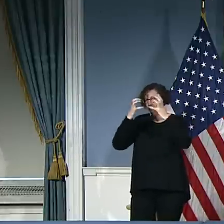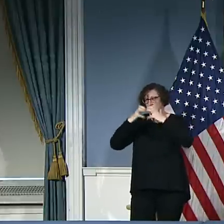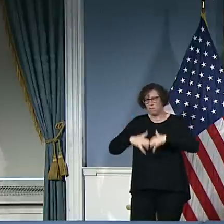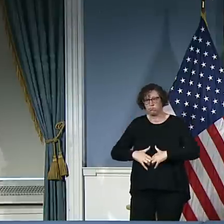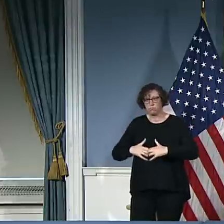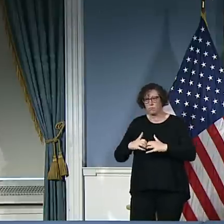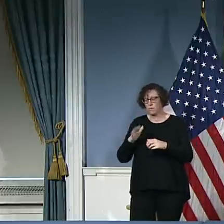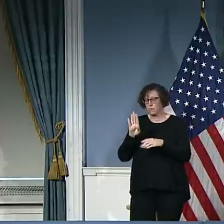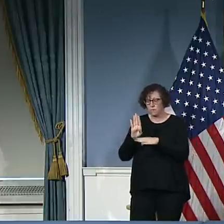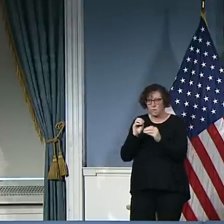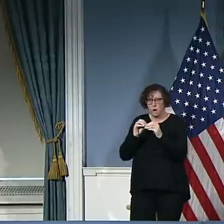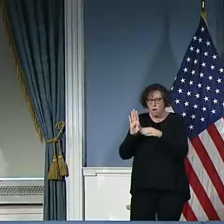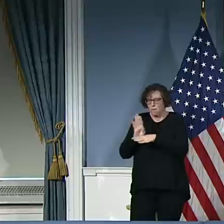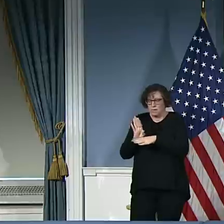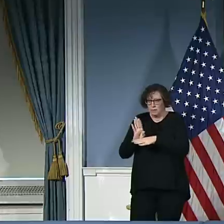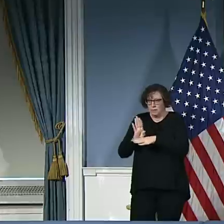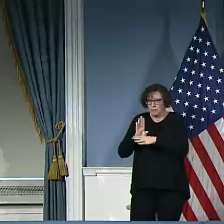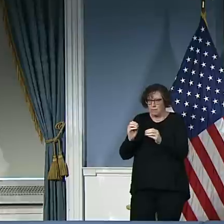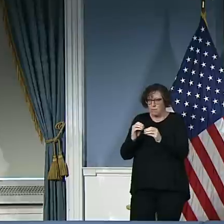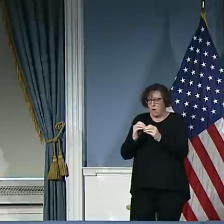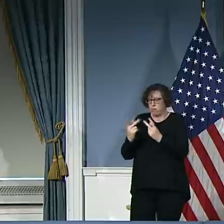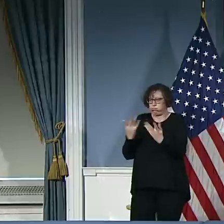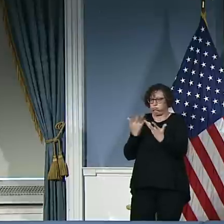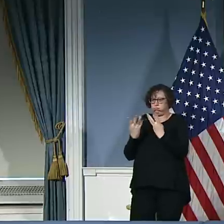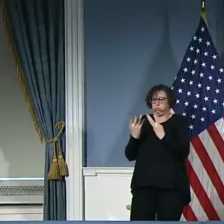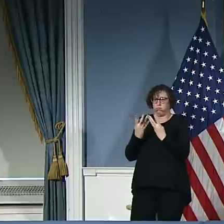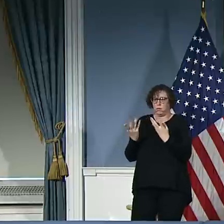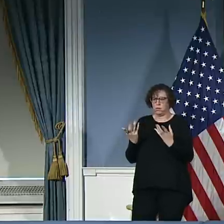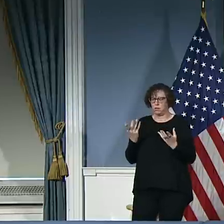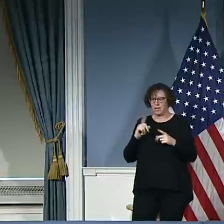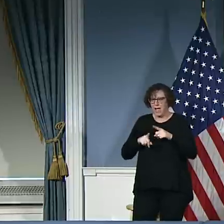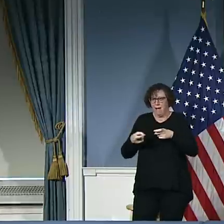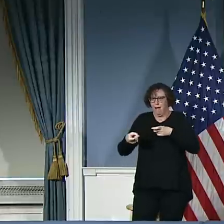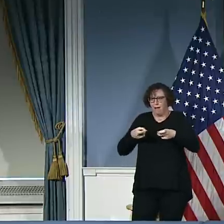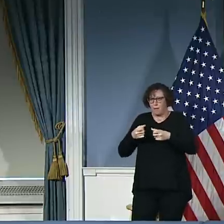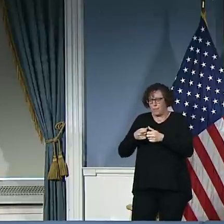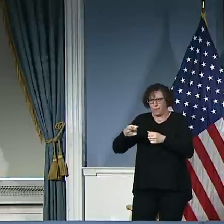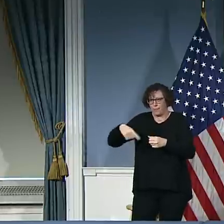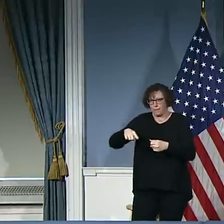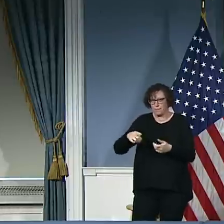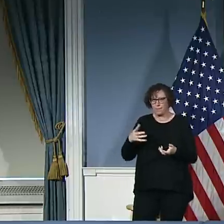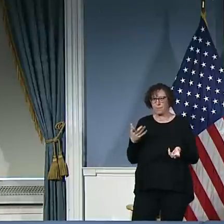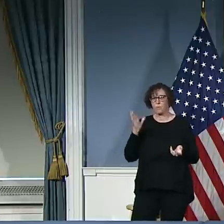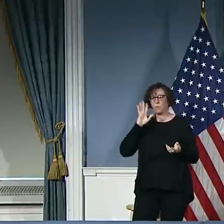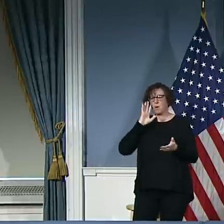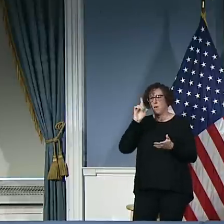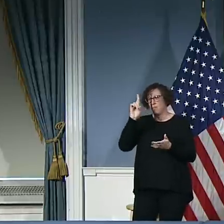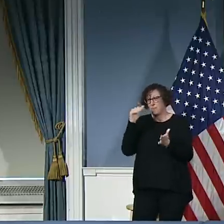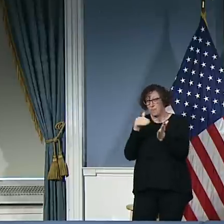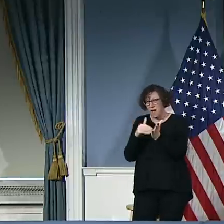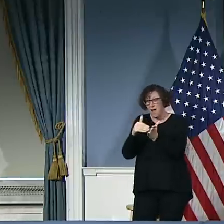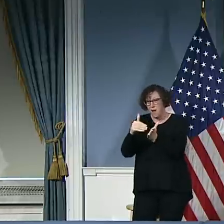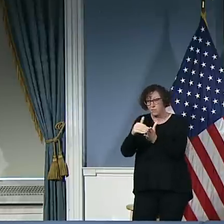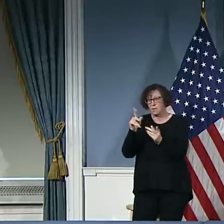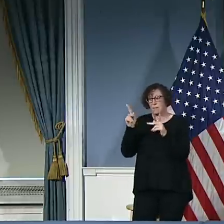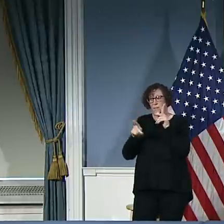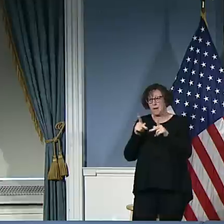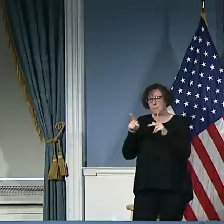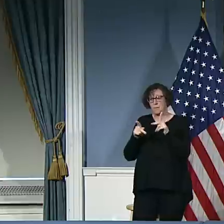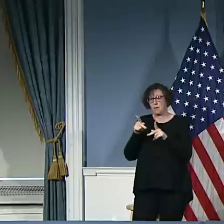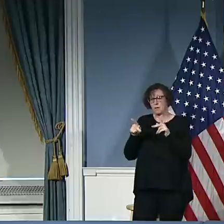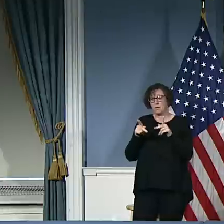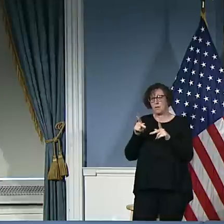hospitals and many of them requiring a higher level of care. So the best chance that we have against this